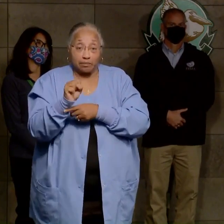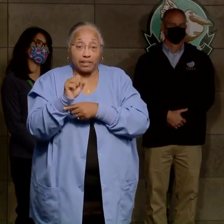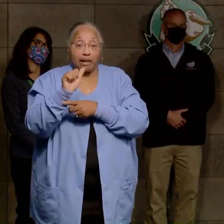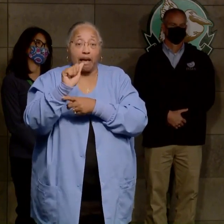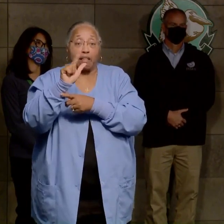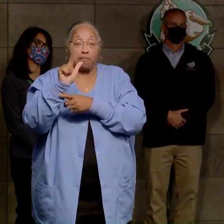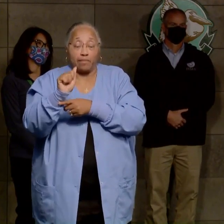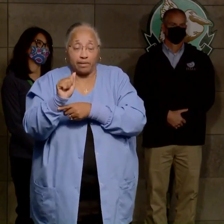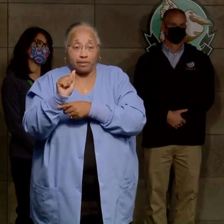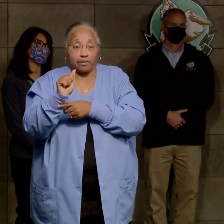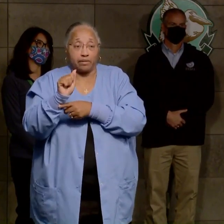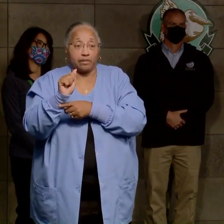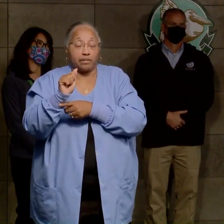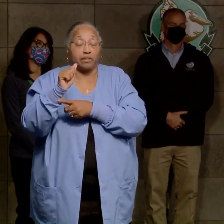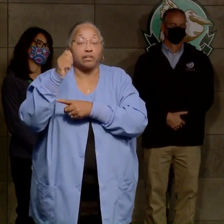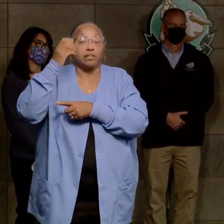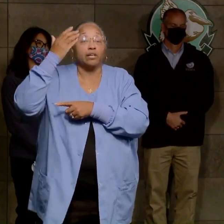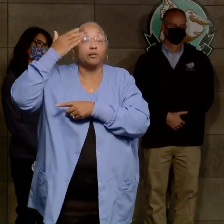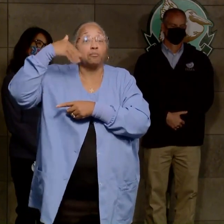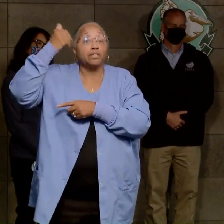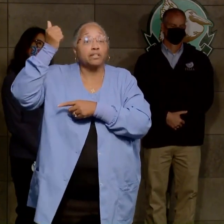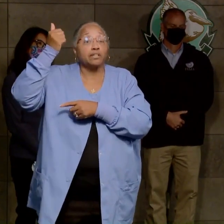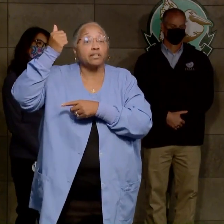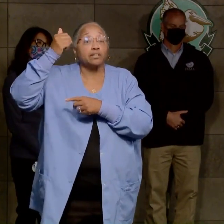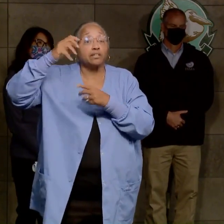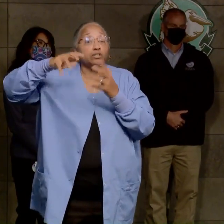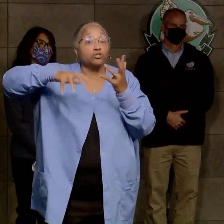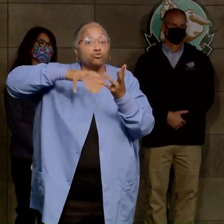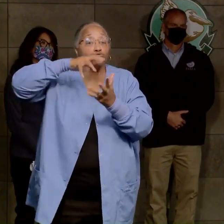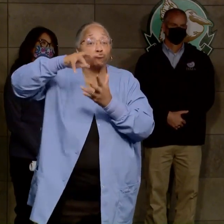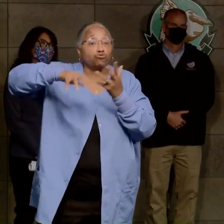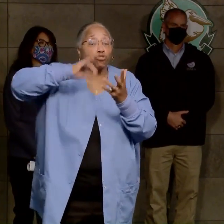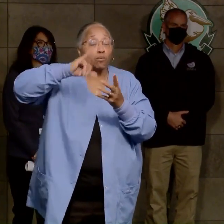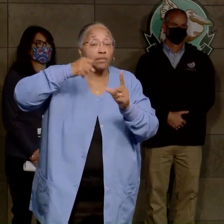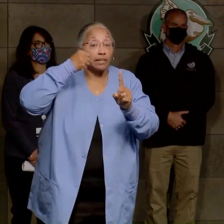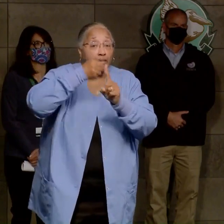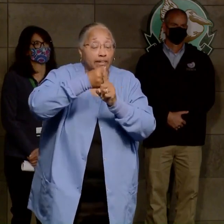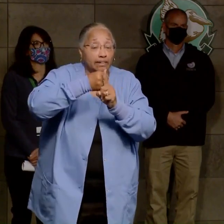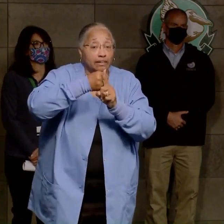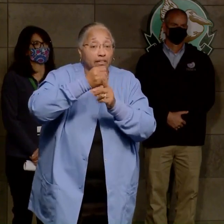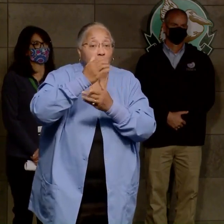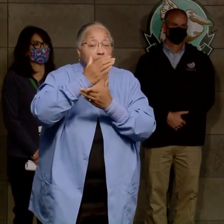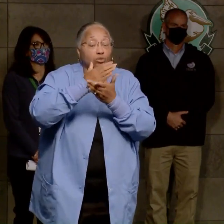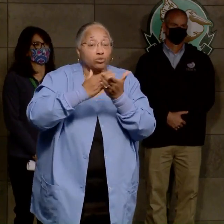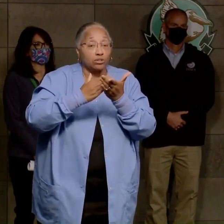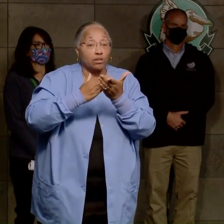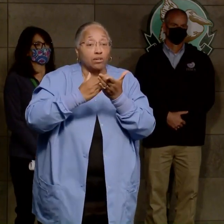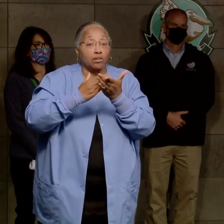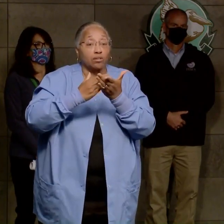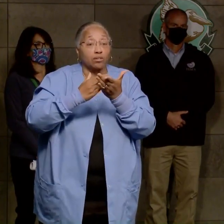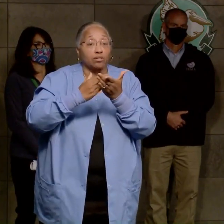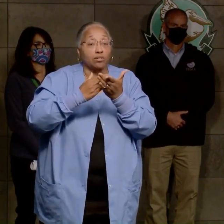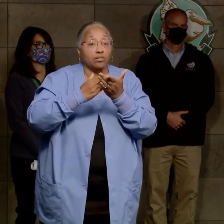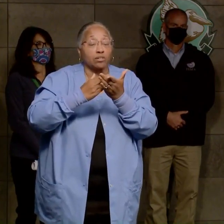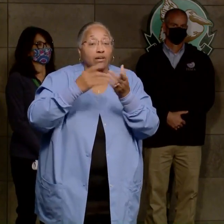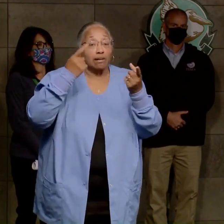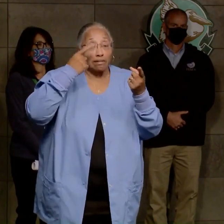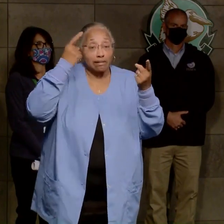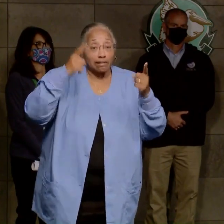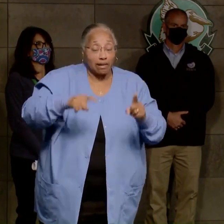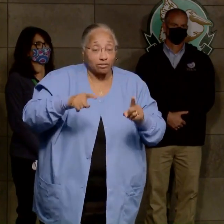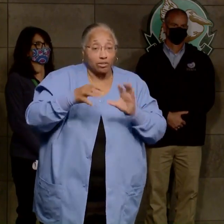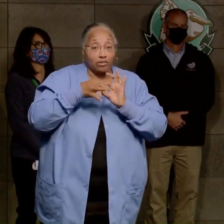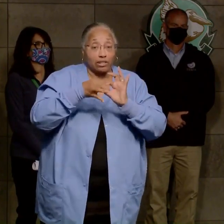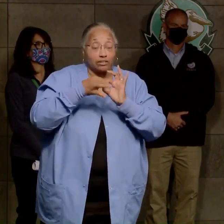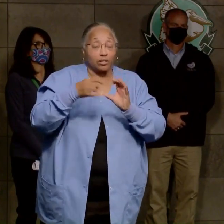because of the storm that came through. And so some of the reciprocal contractual relationships that we